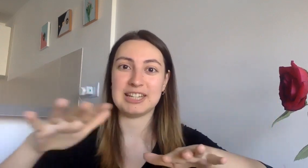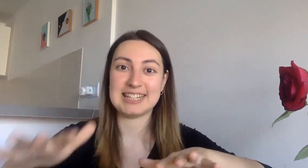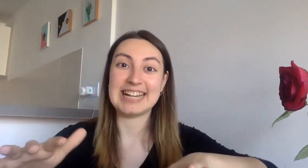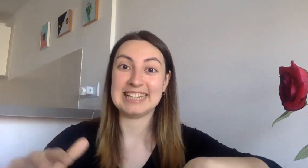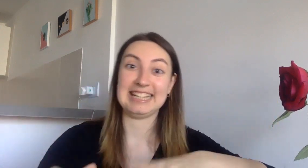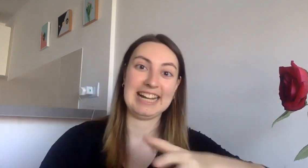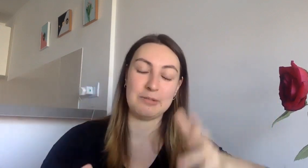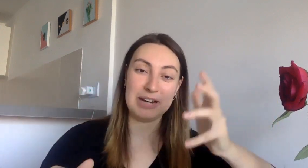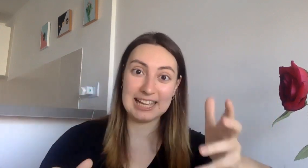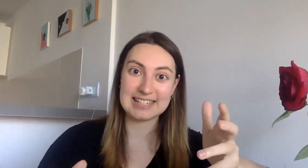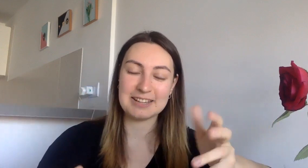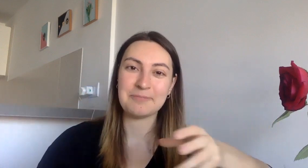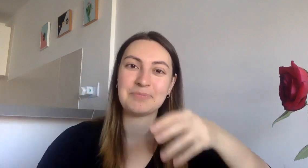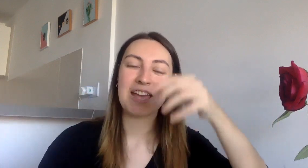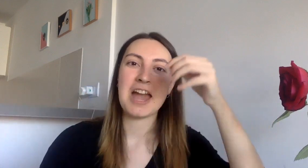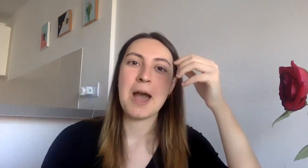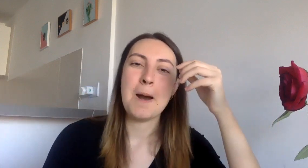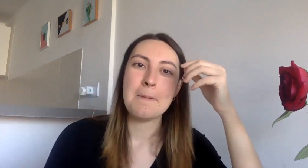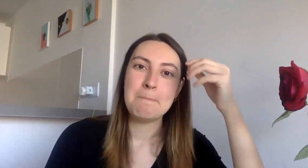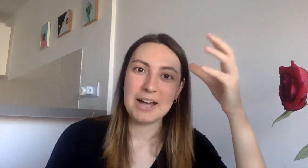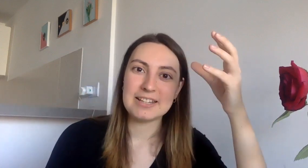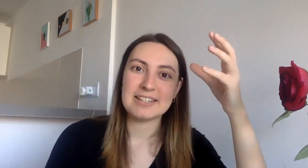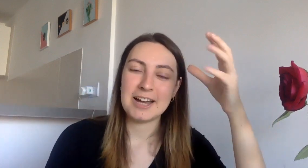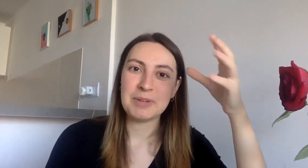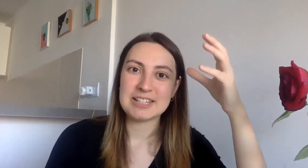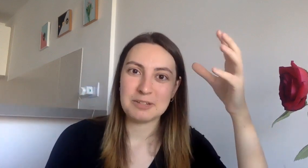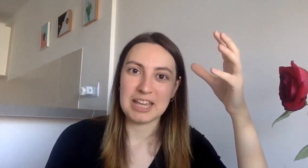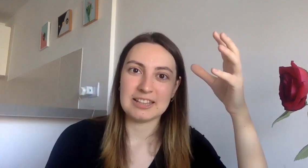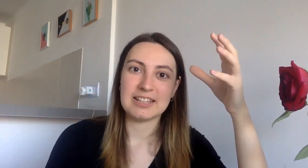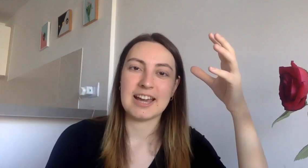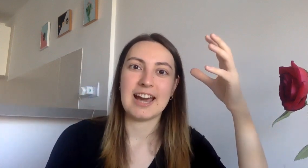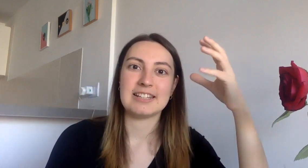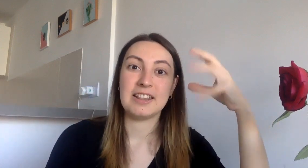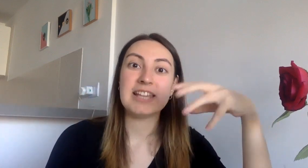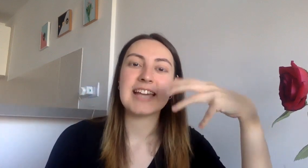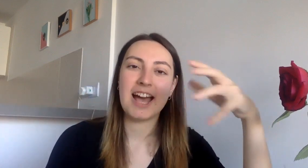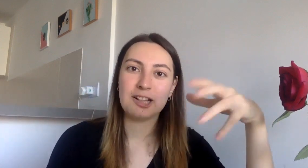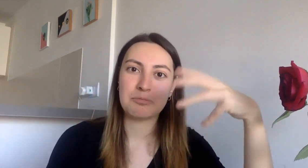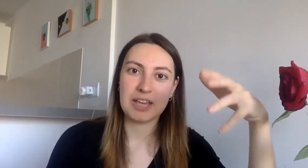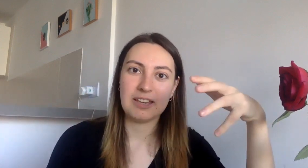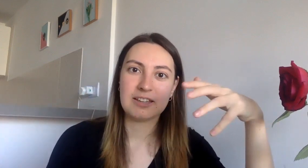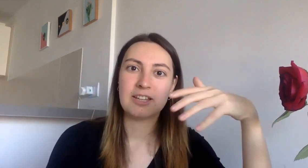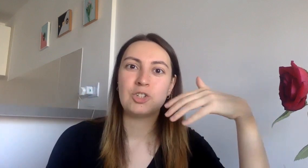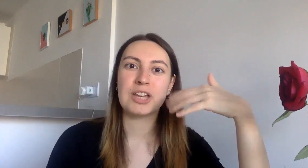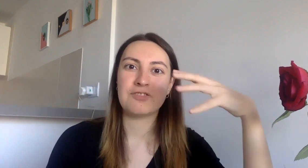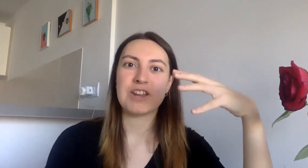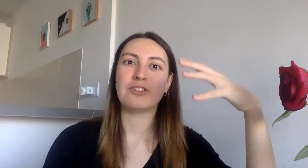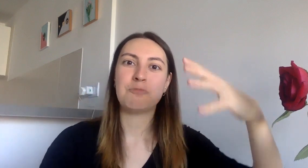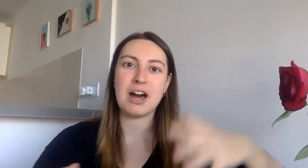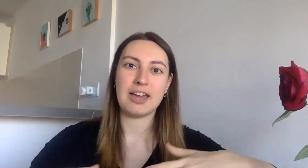italian and calabrese but i must admit that this helped me to get rid of my